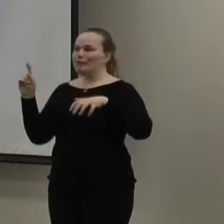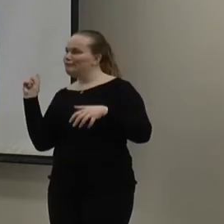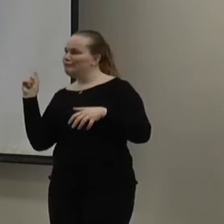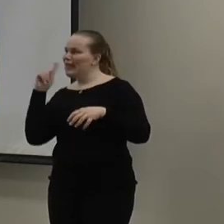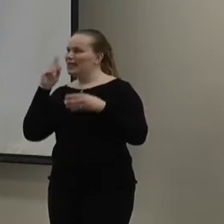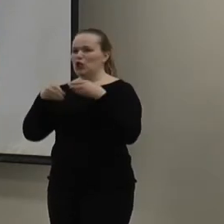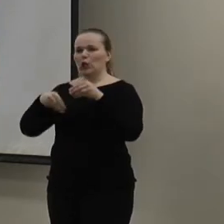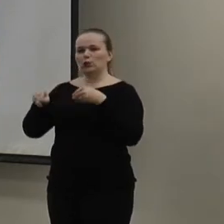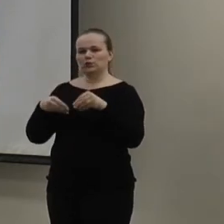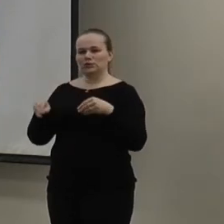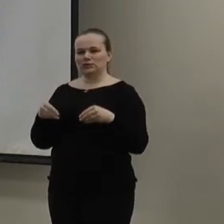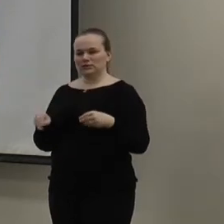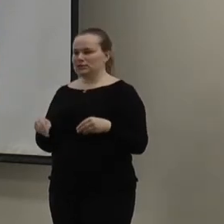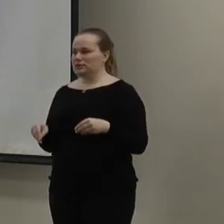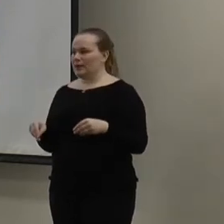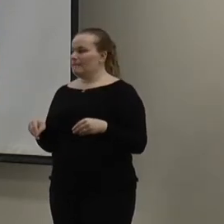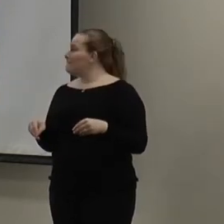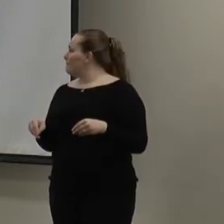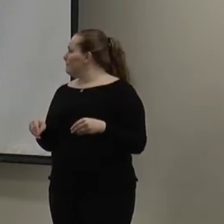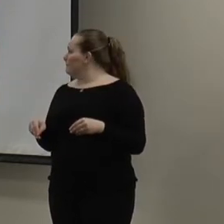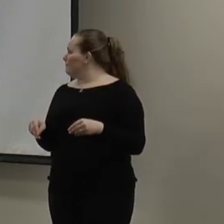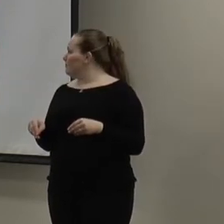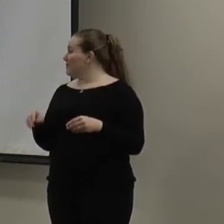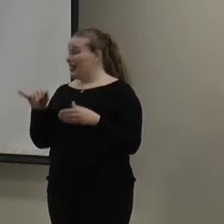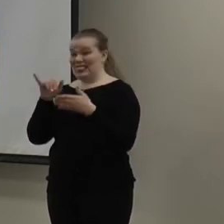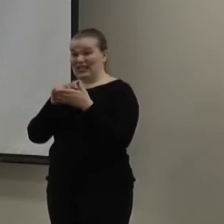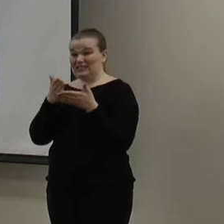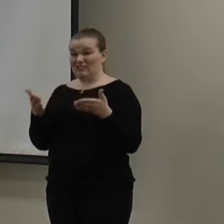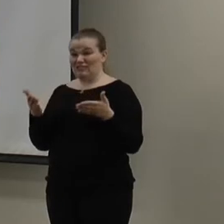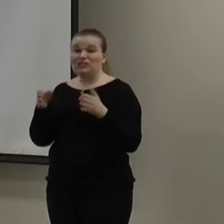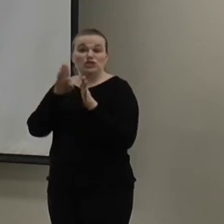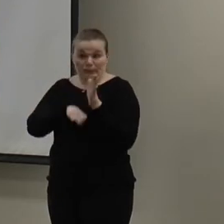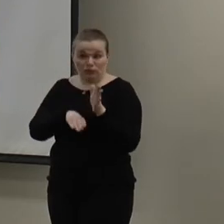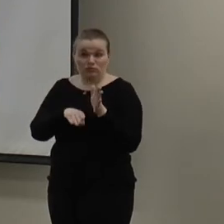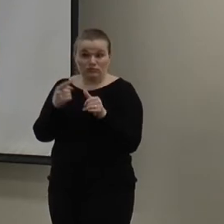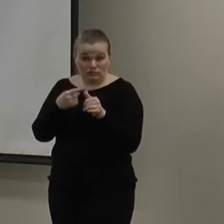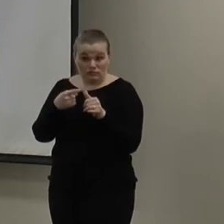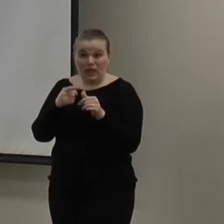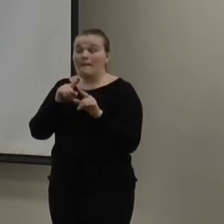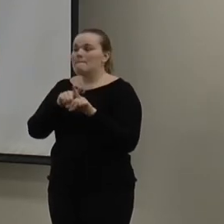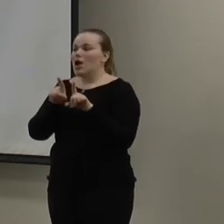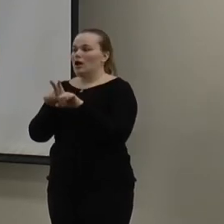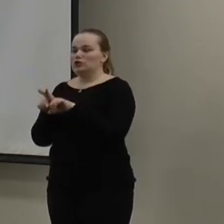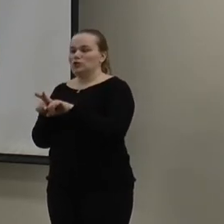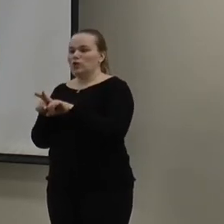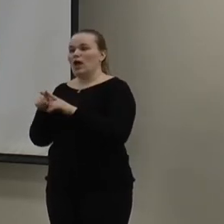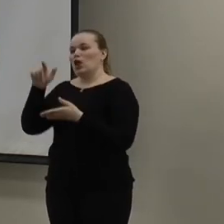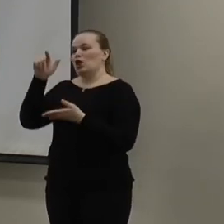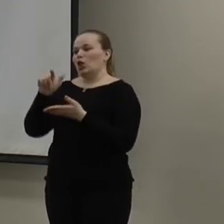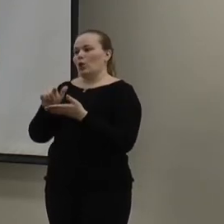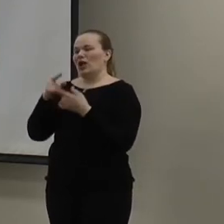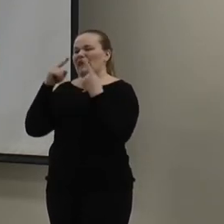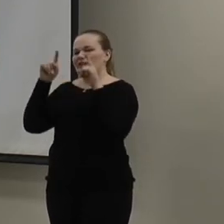fill fiberglass. And this stuff is, it's cheaper, but it also has a lower